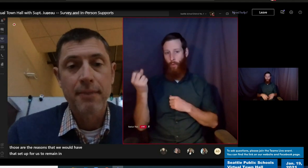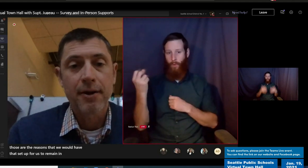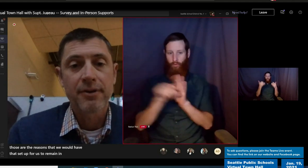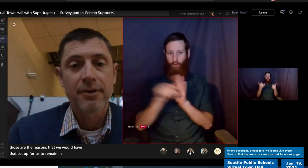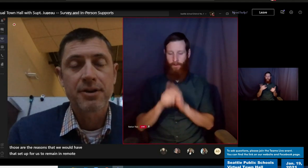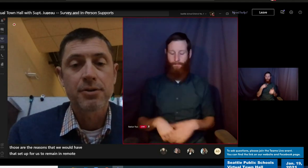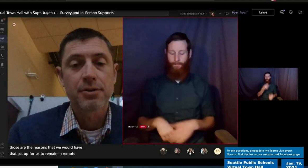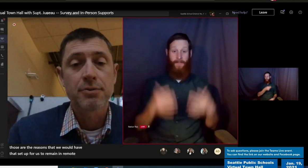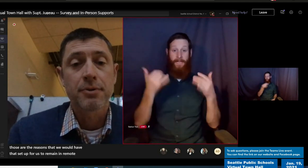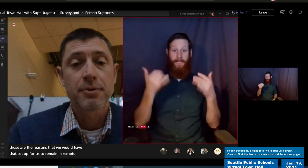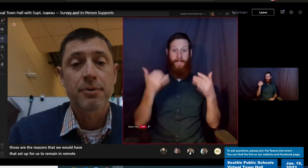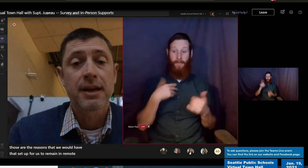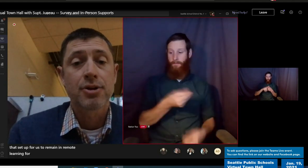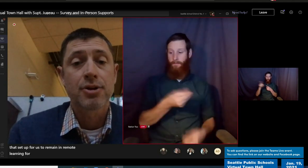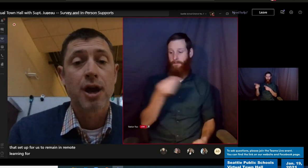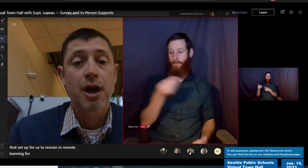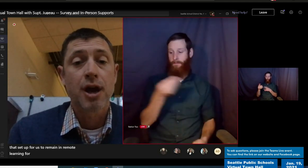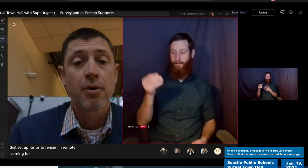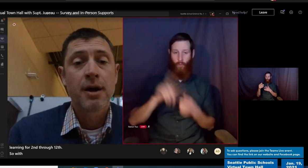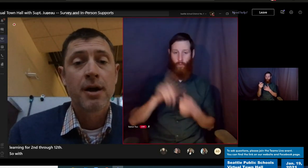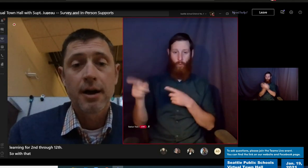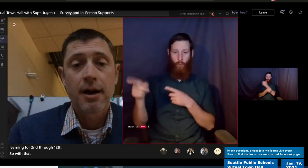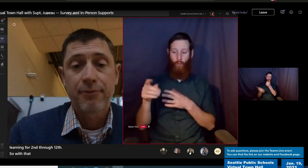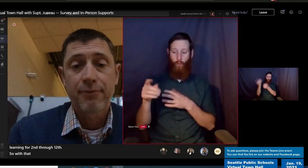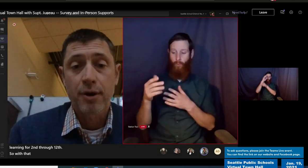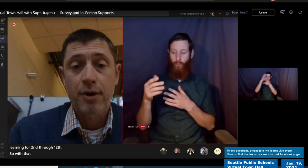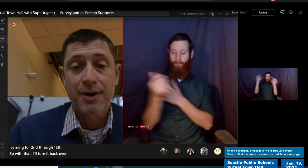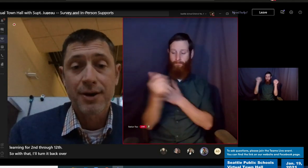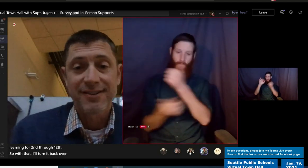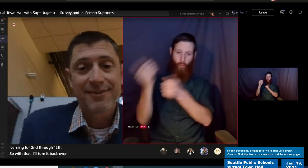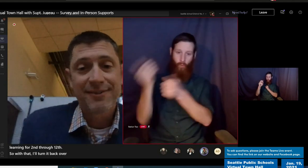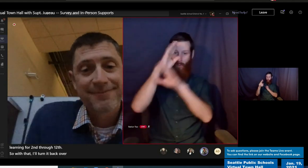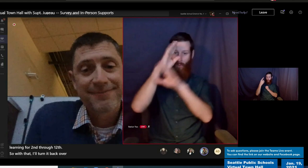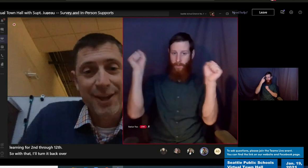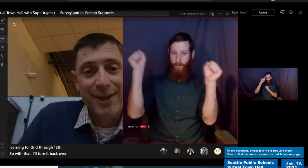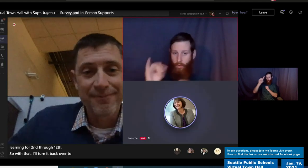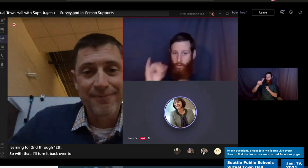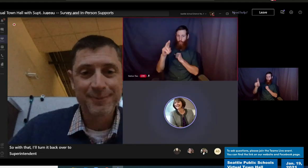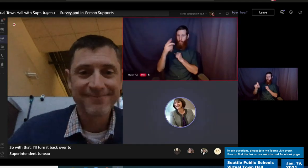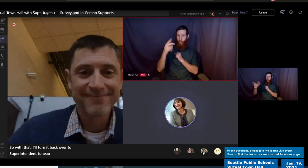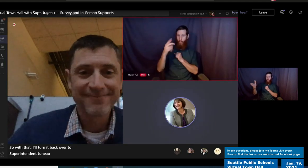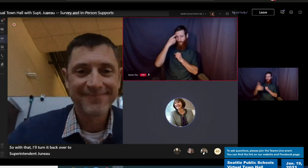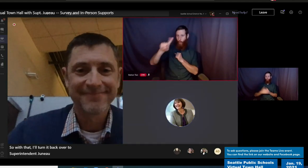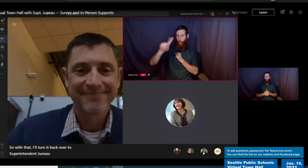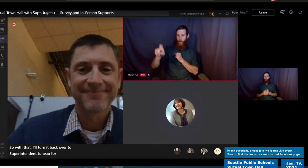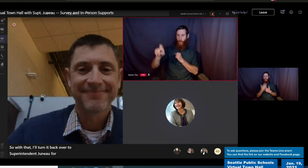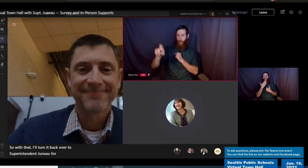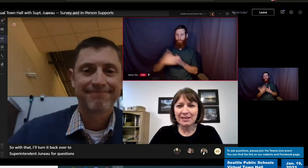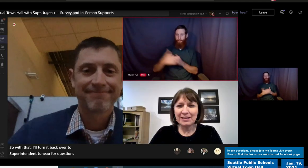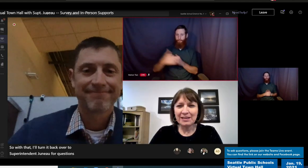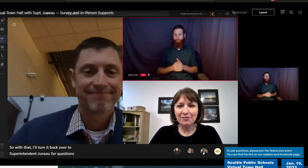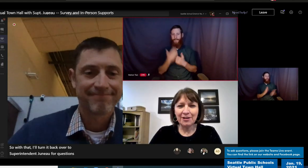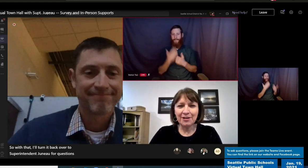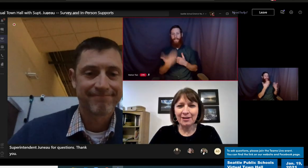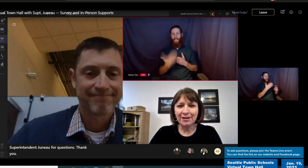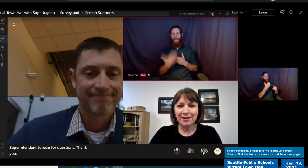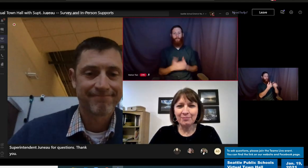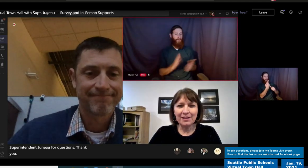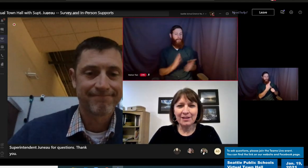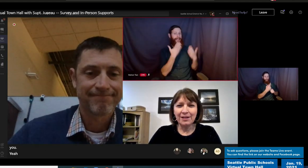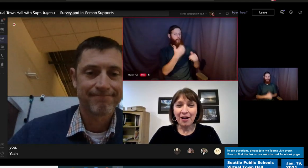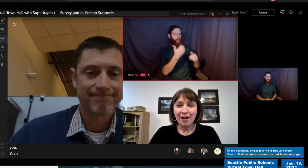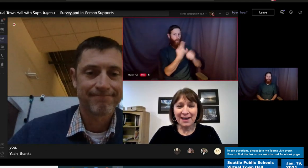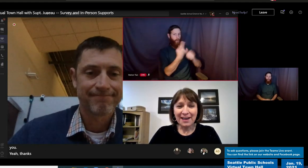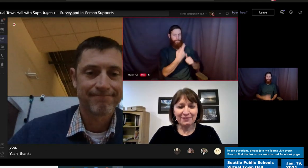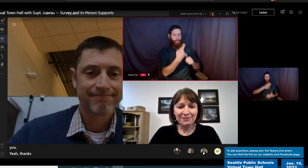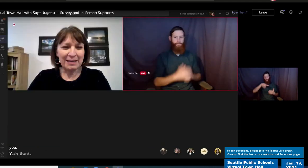to Superintendent Juneau for questions. Thank you. Yeah, thanks everybody for all